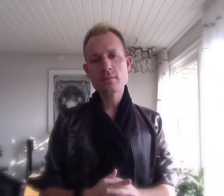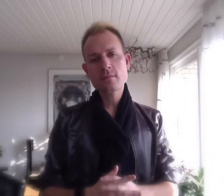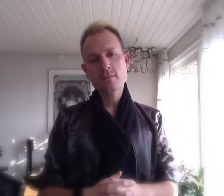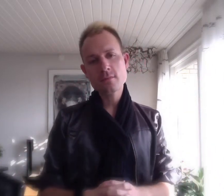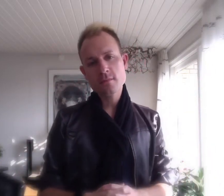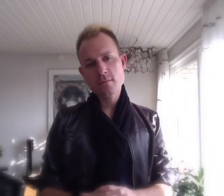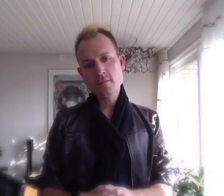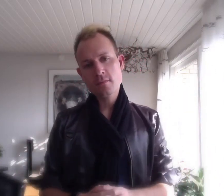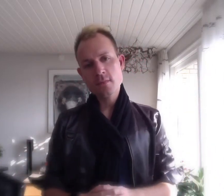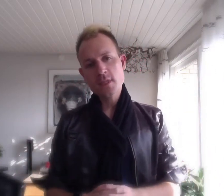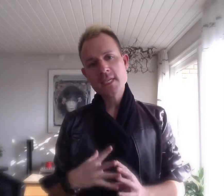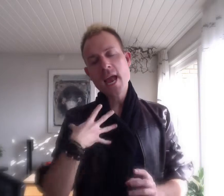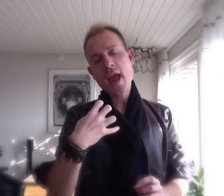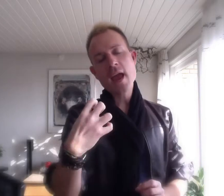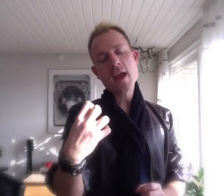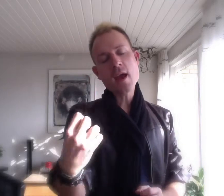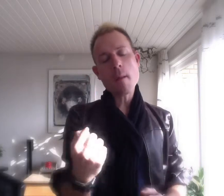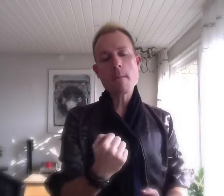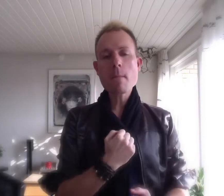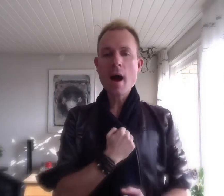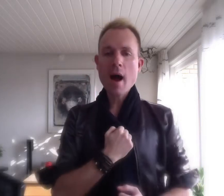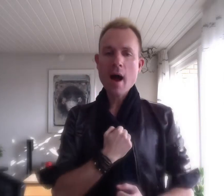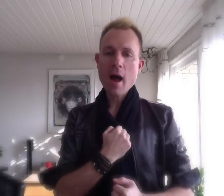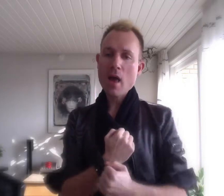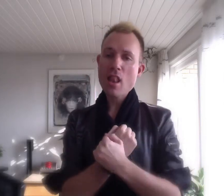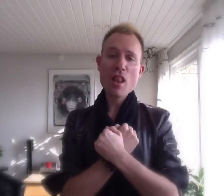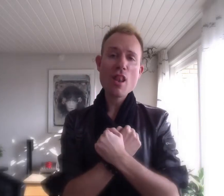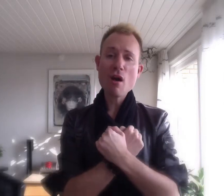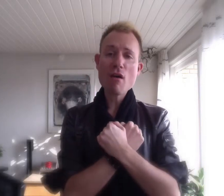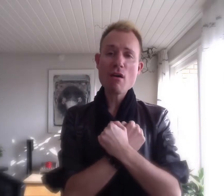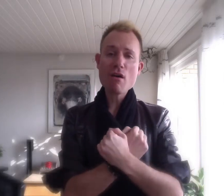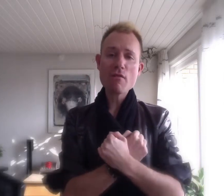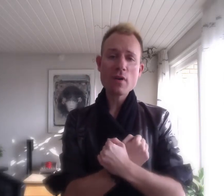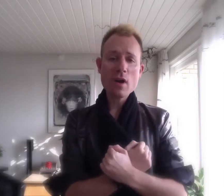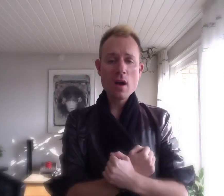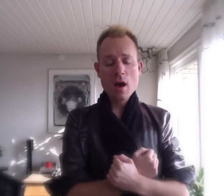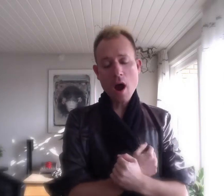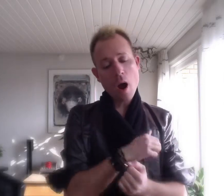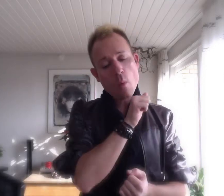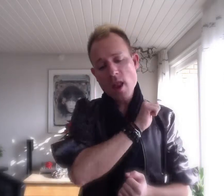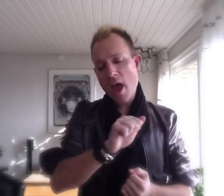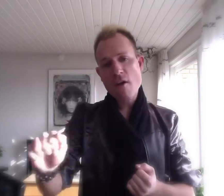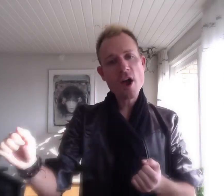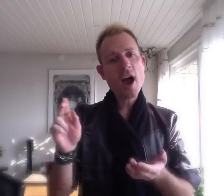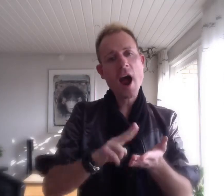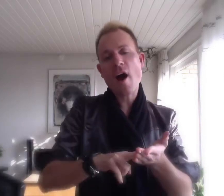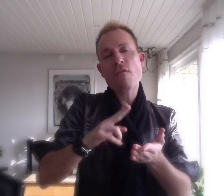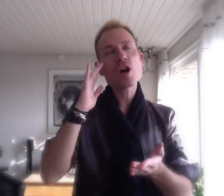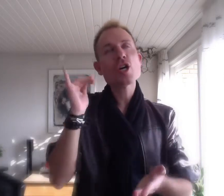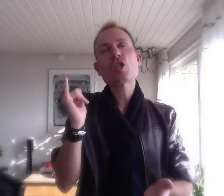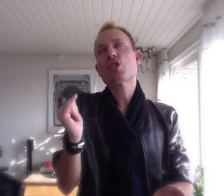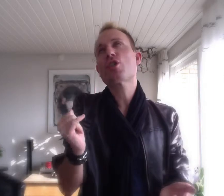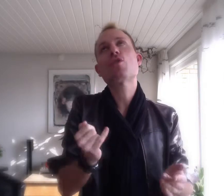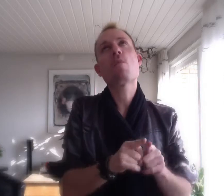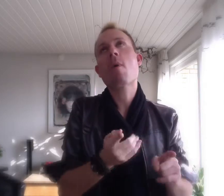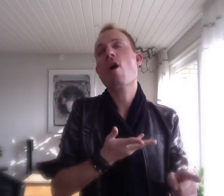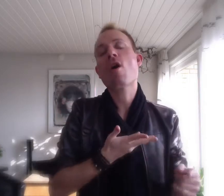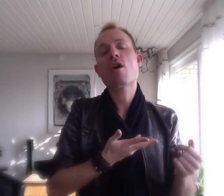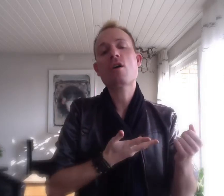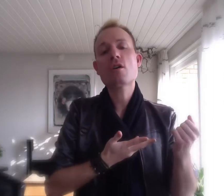Take my love I'll never rest for too